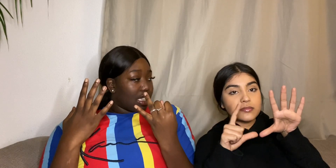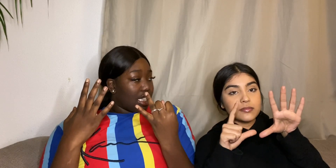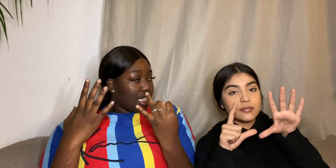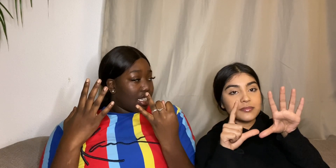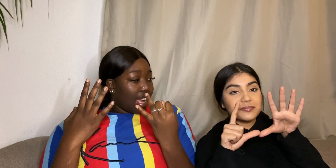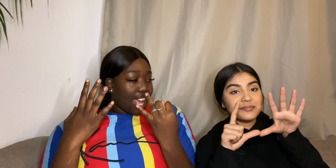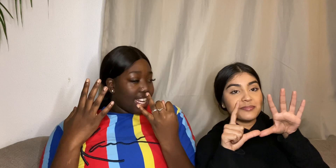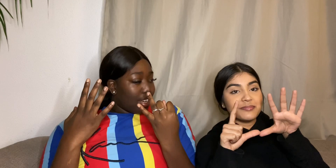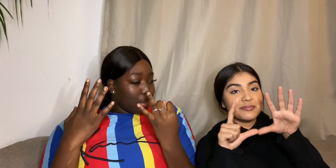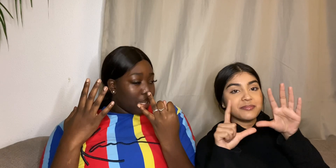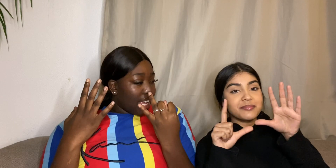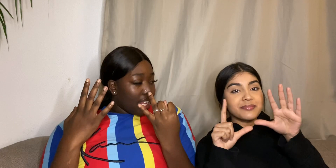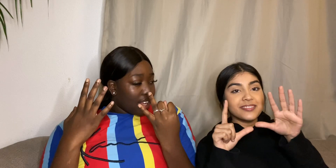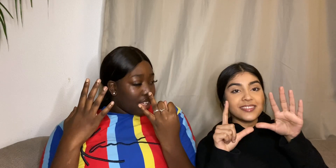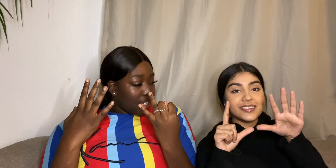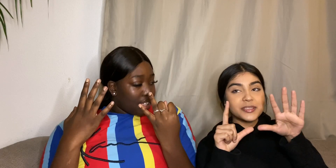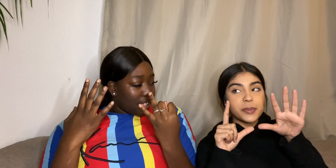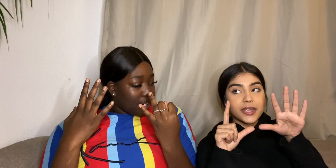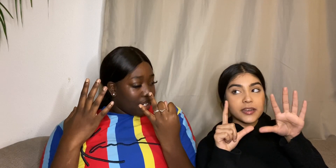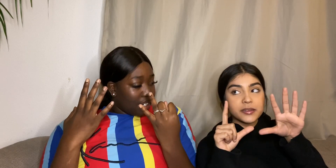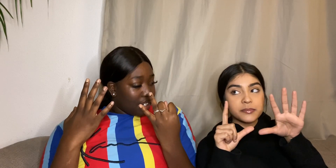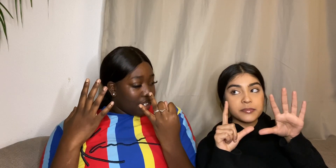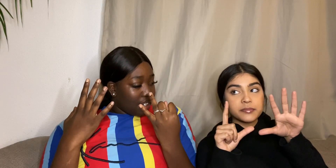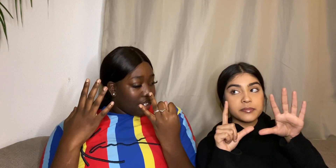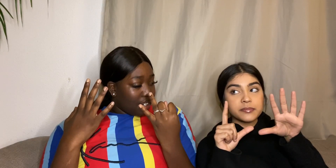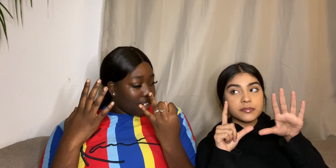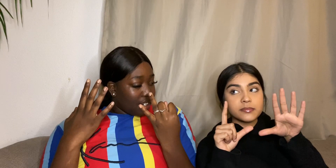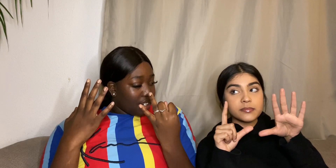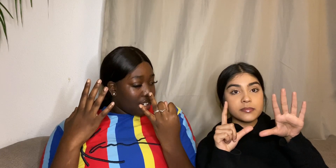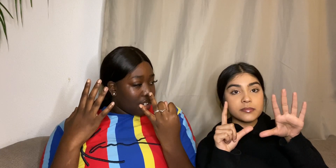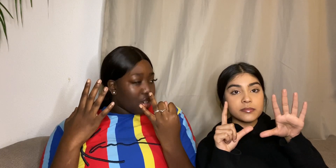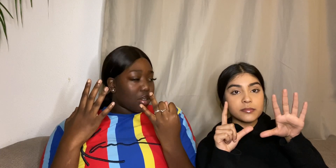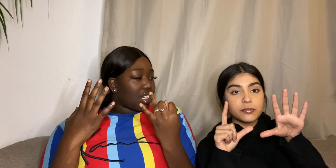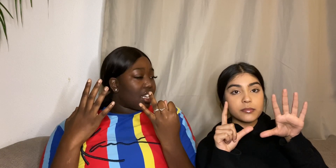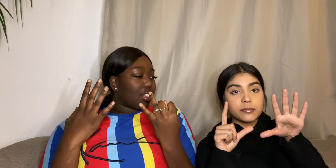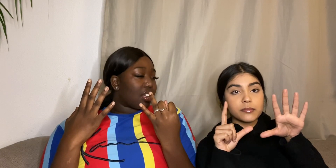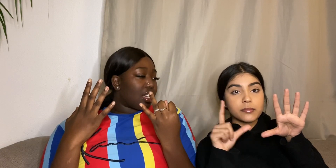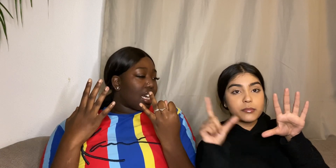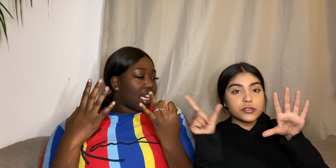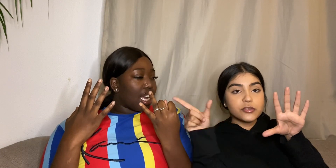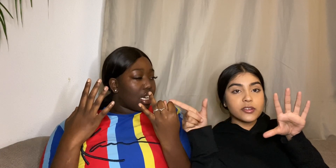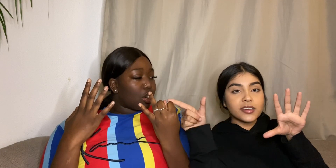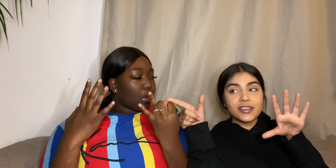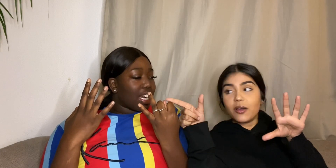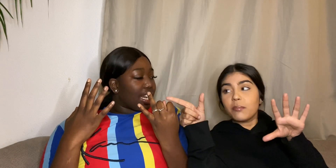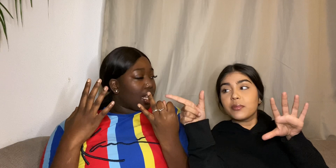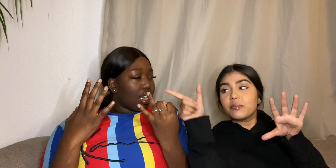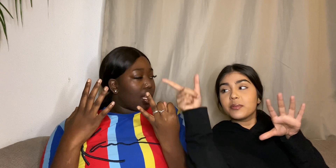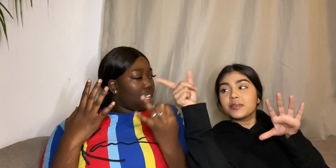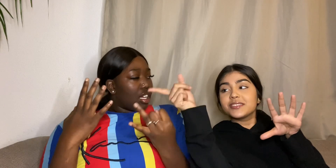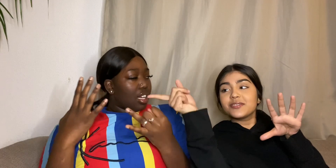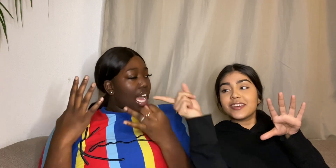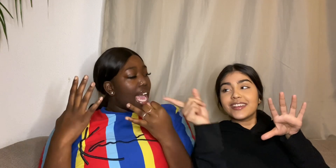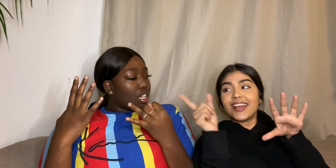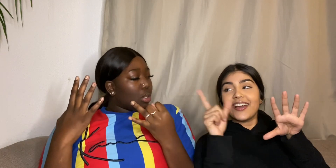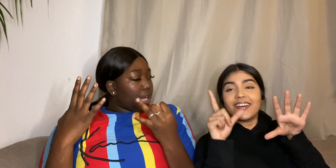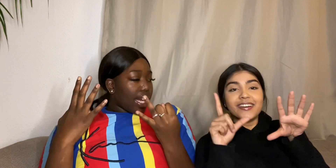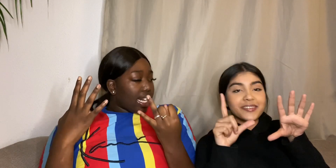you you didn't do that it's baby no i didn't do that what i what did know what i did